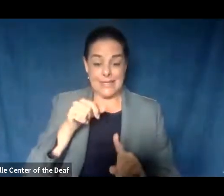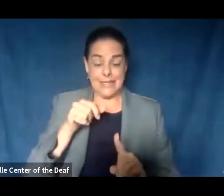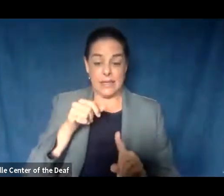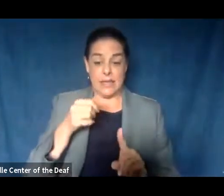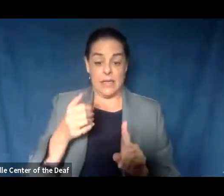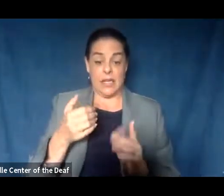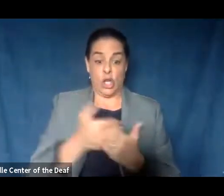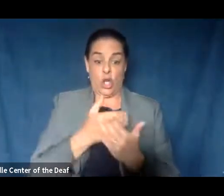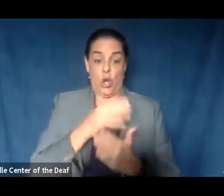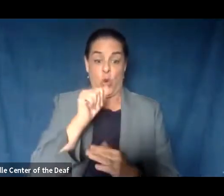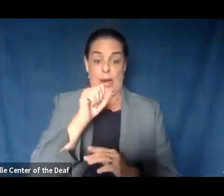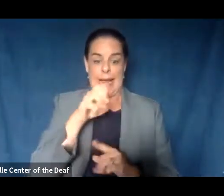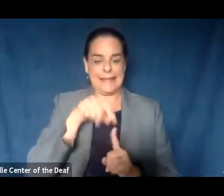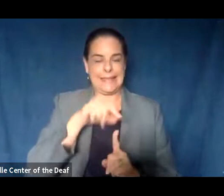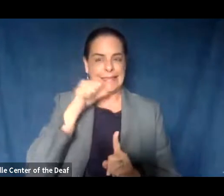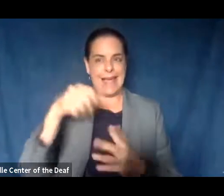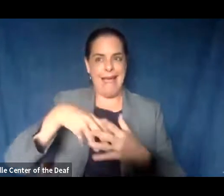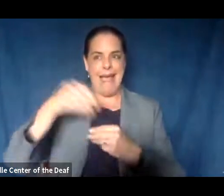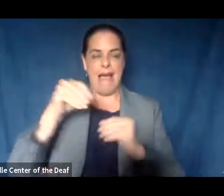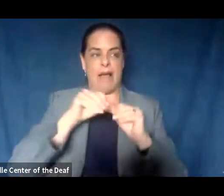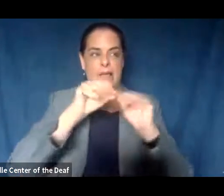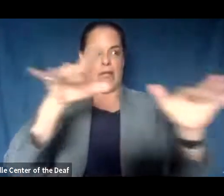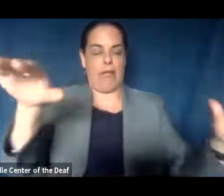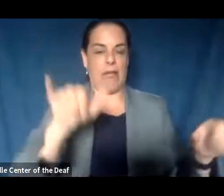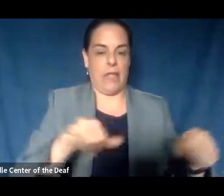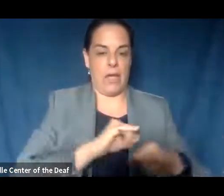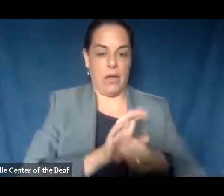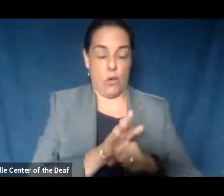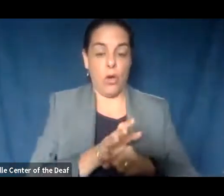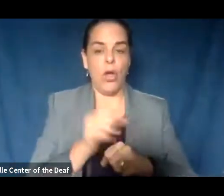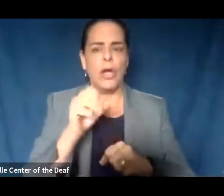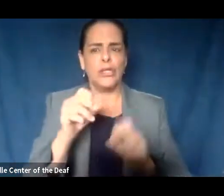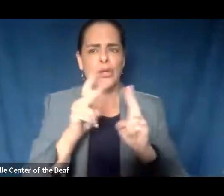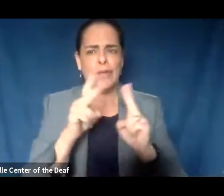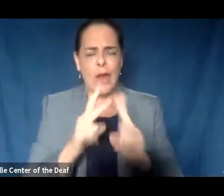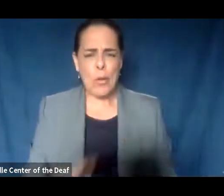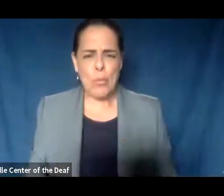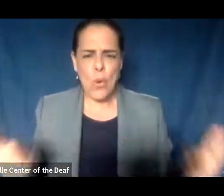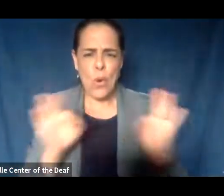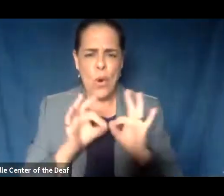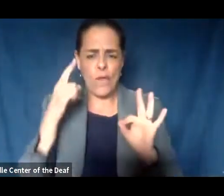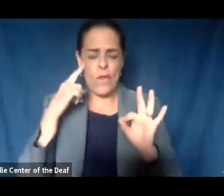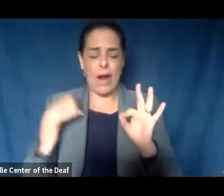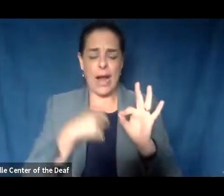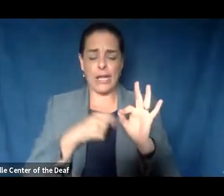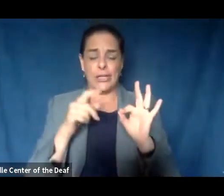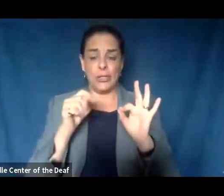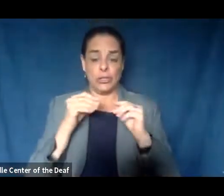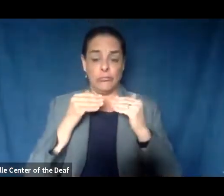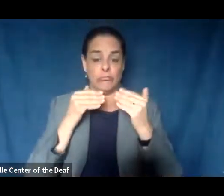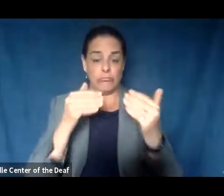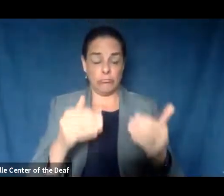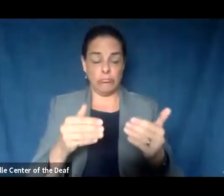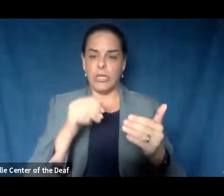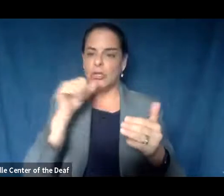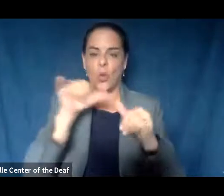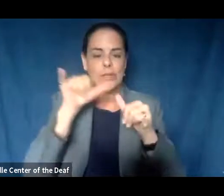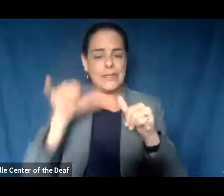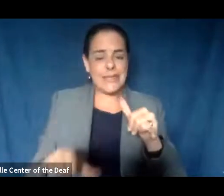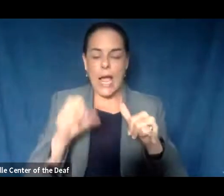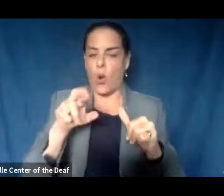So it's a really important part of us as a community being able to move forward and not having to stay here or even go backward.